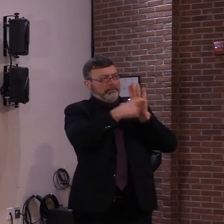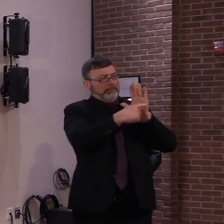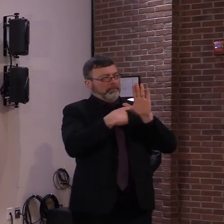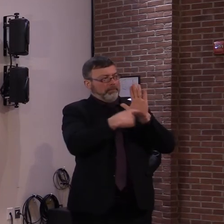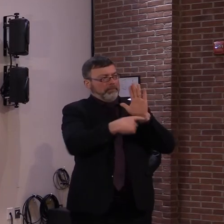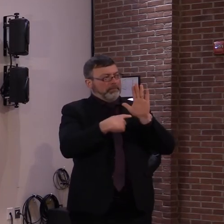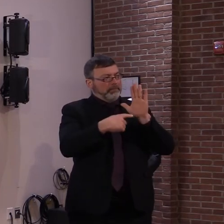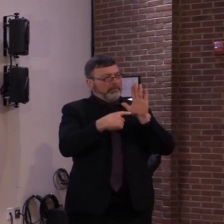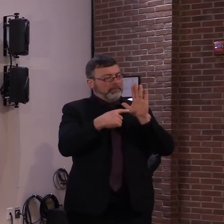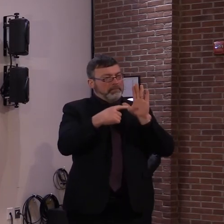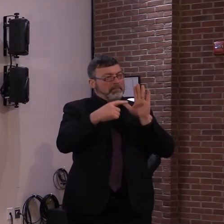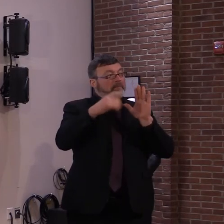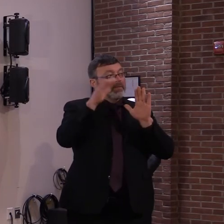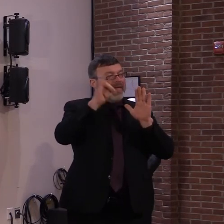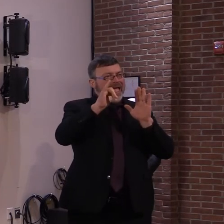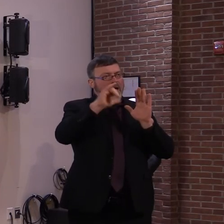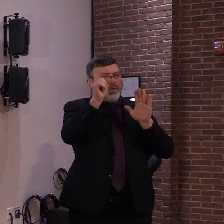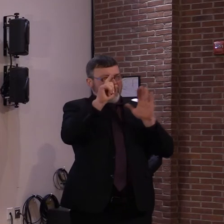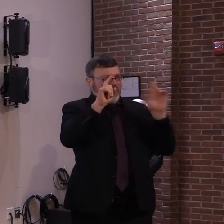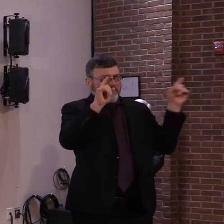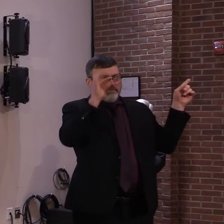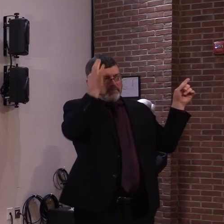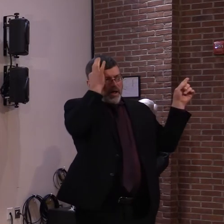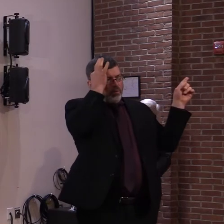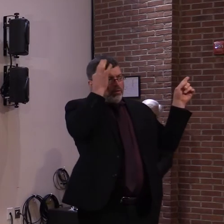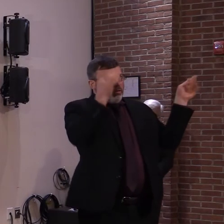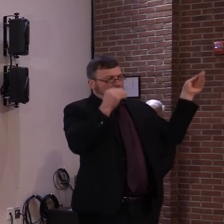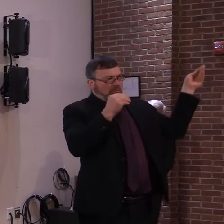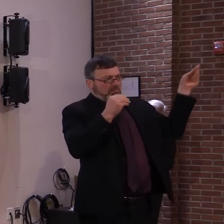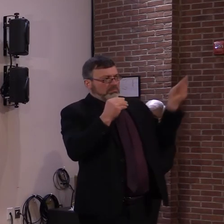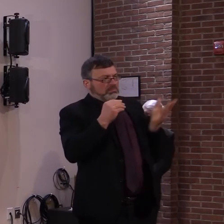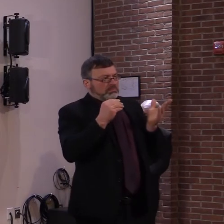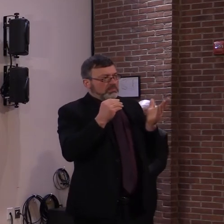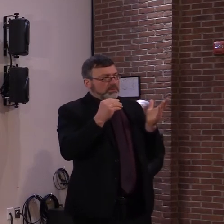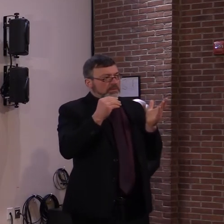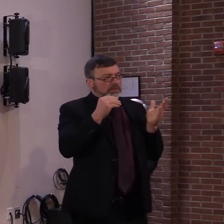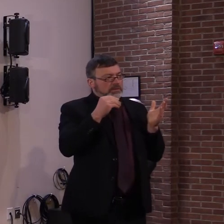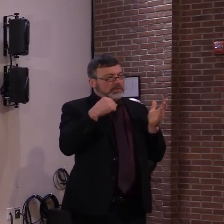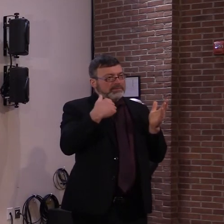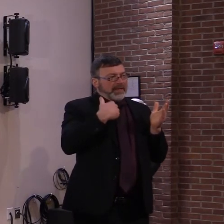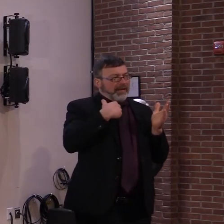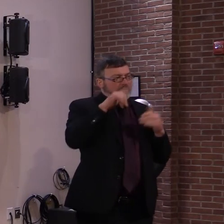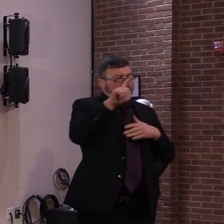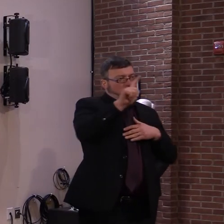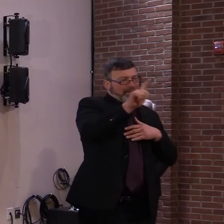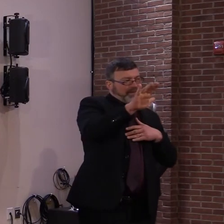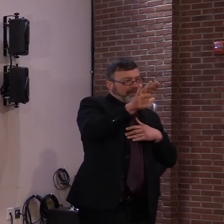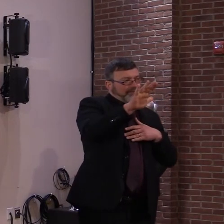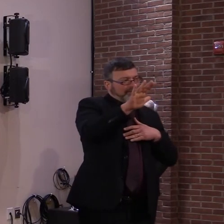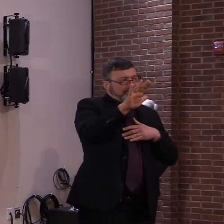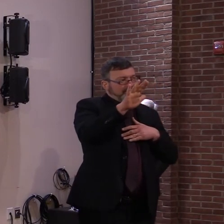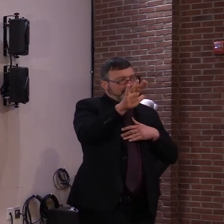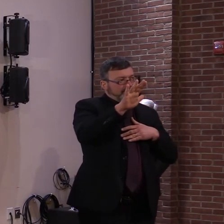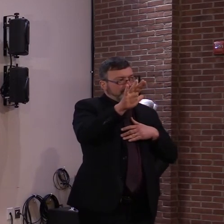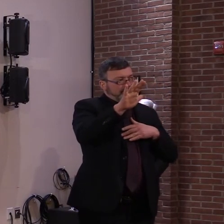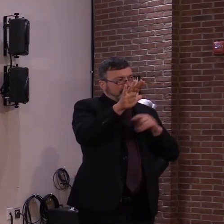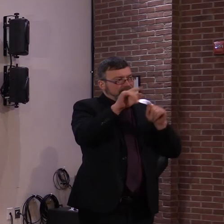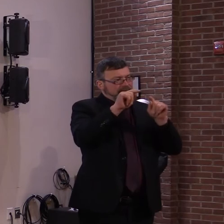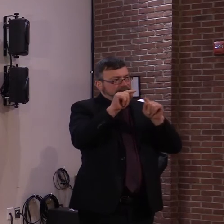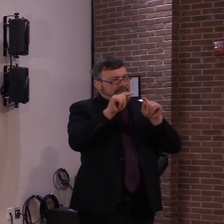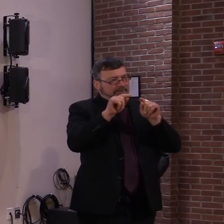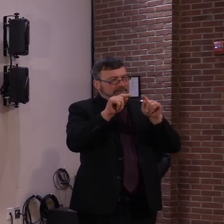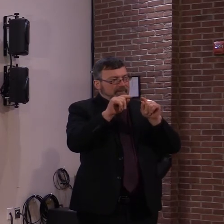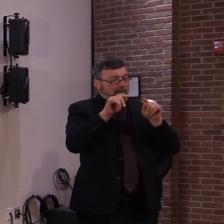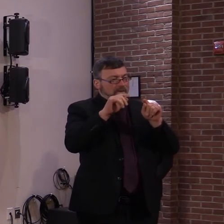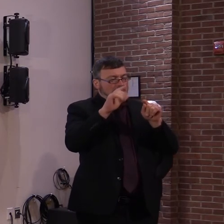bottom line is, out of those 25, there were two individuals we're aware of that had shortness of breath as part of the